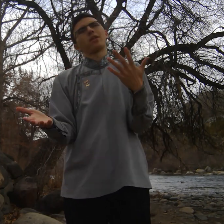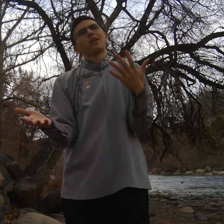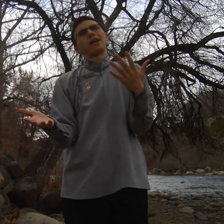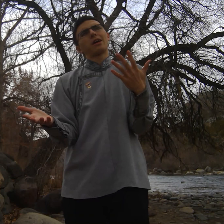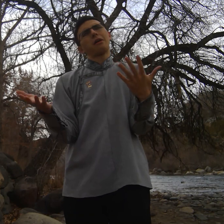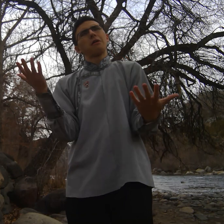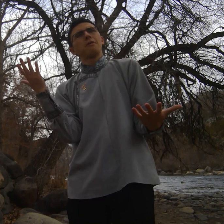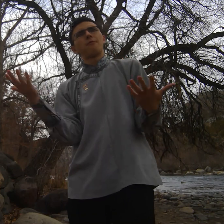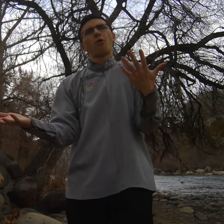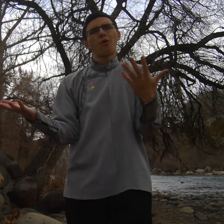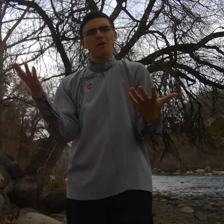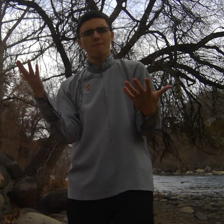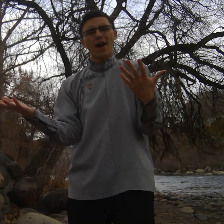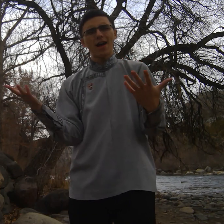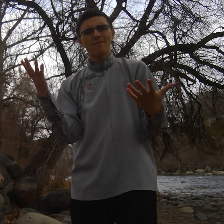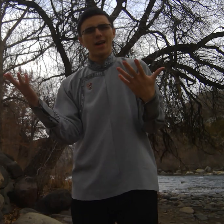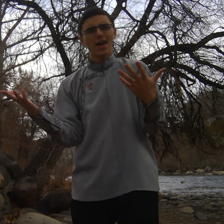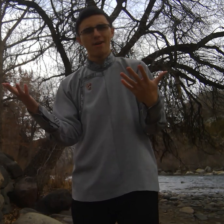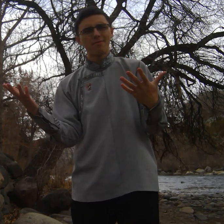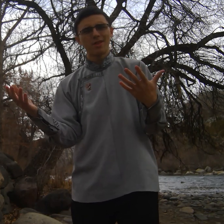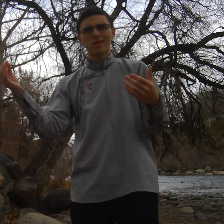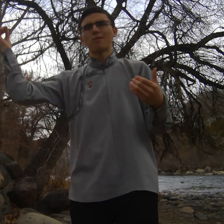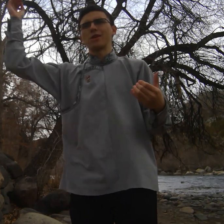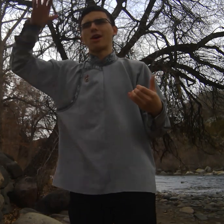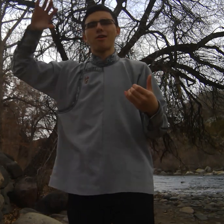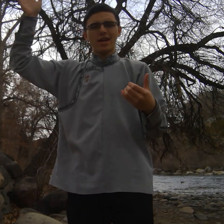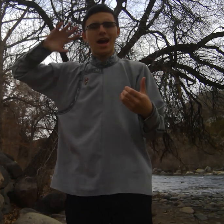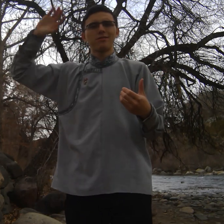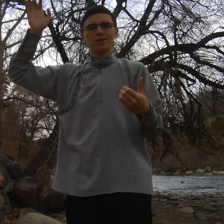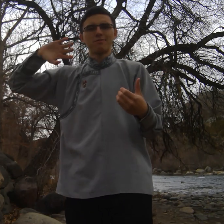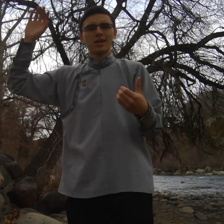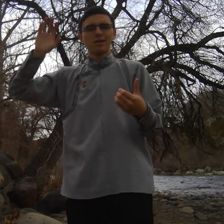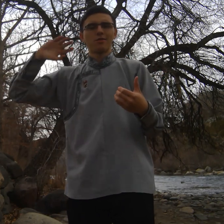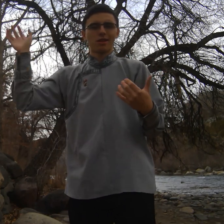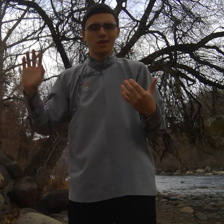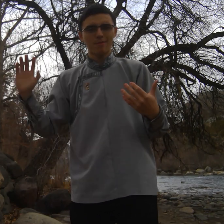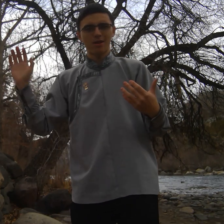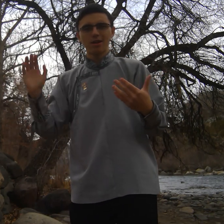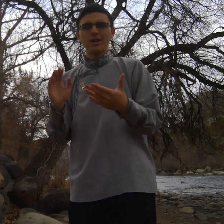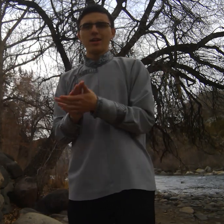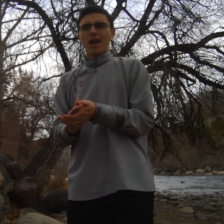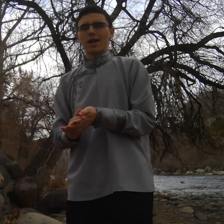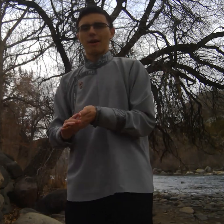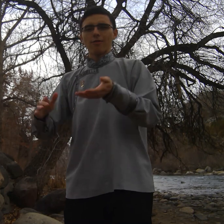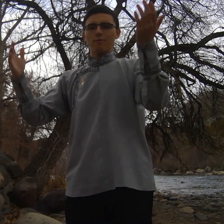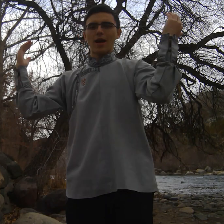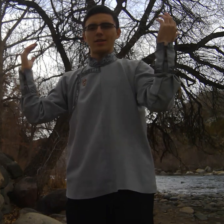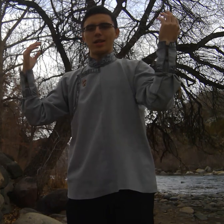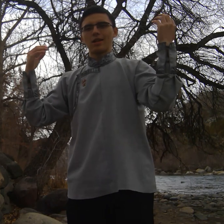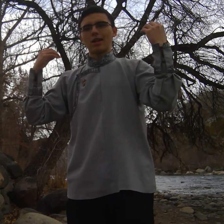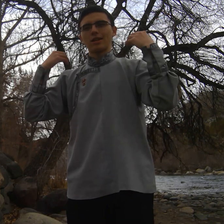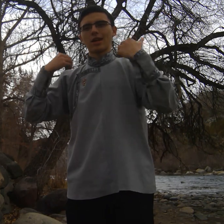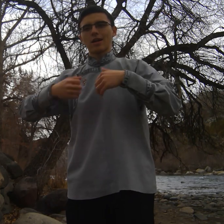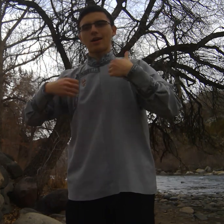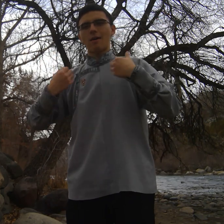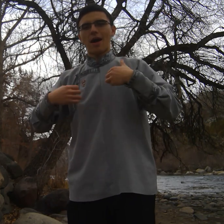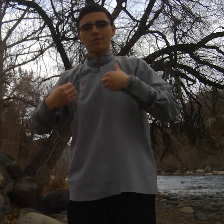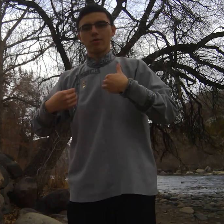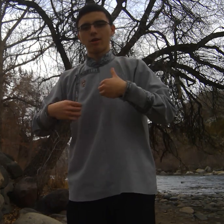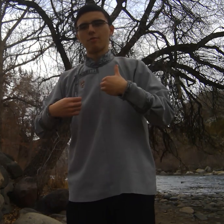was like 4 or 5 a.m. the sun was already out because it was the summer and my roommate is in like a bathrobe